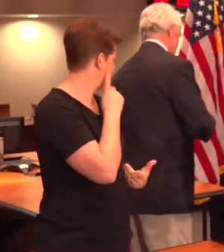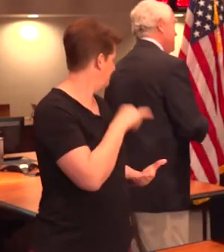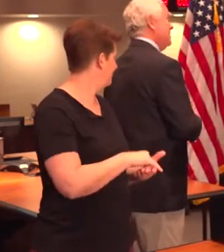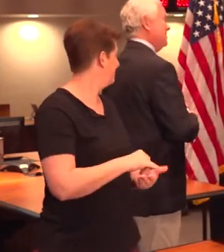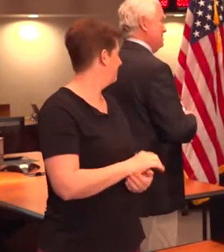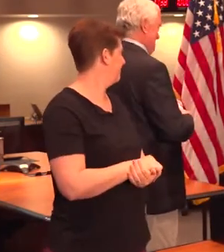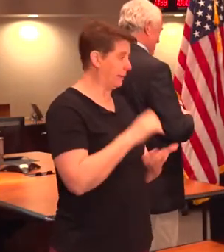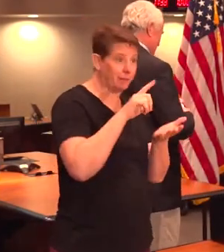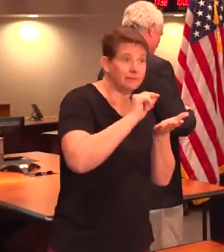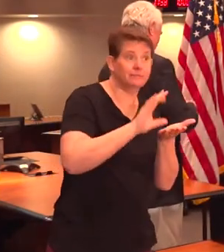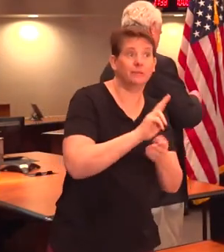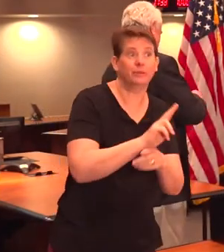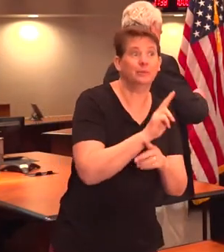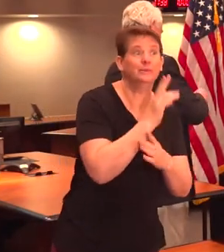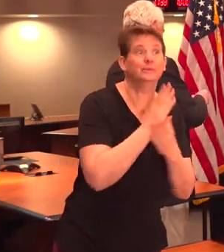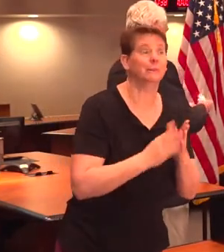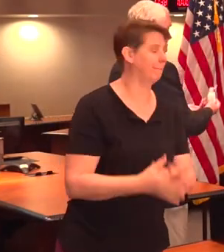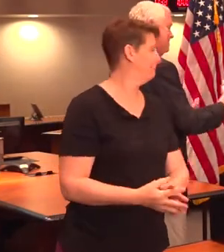I'm going to take some.